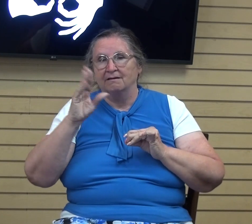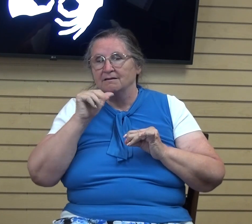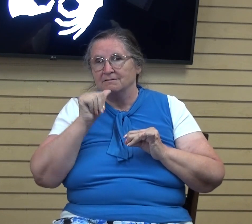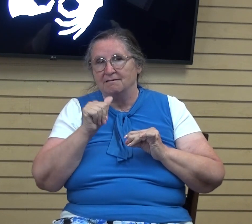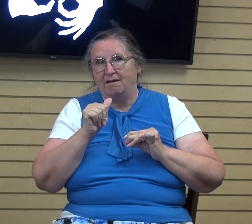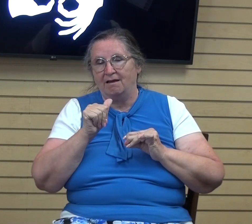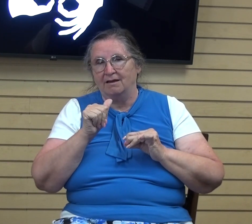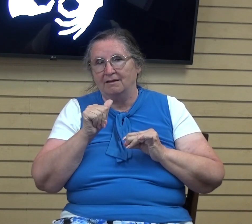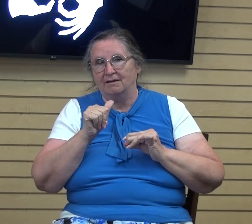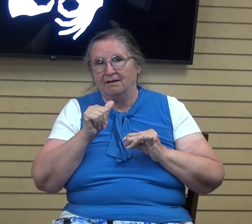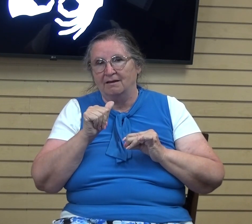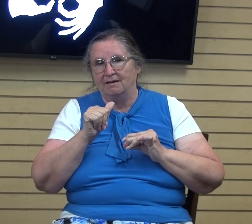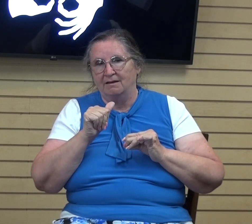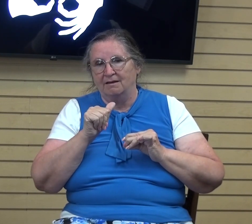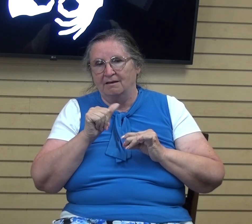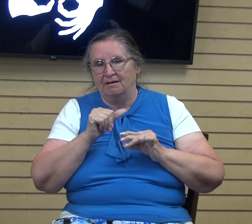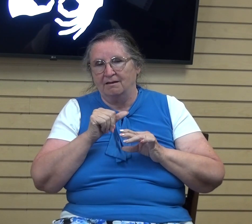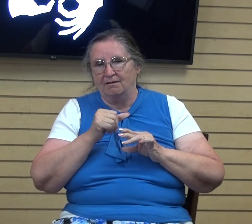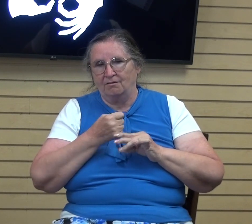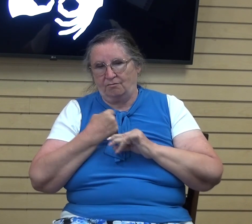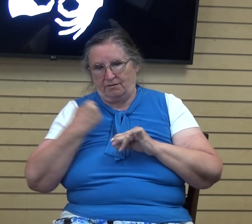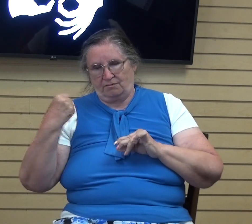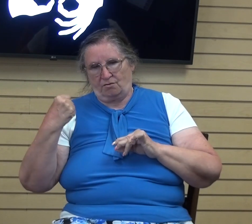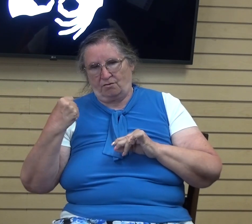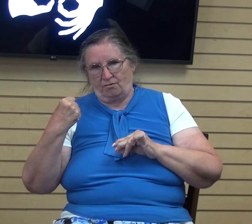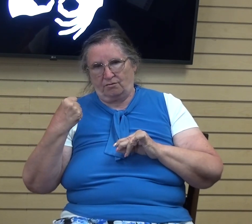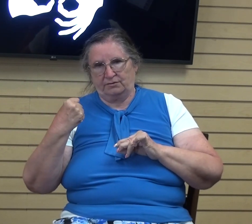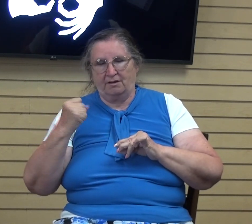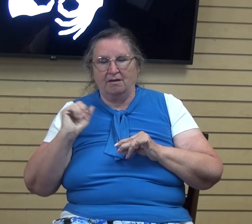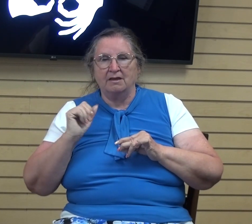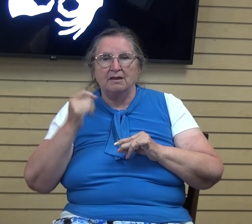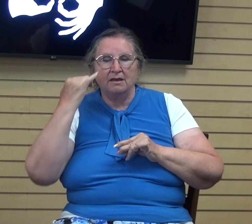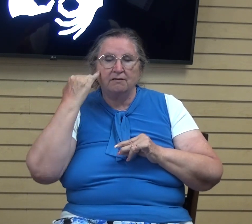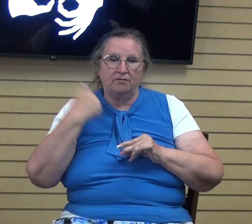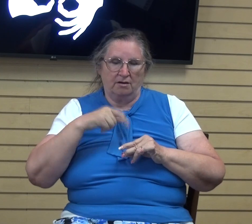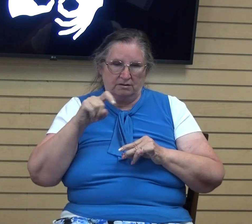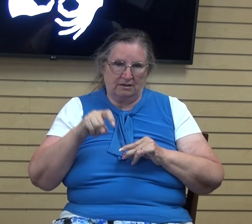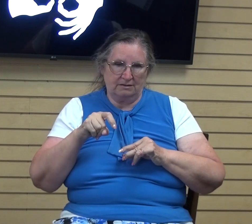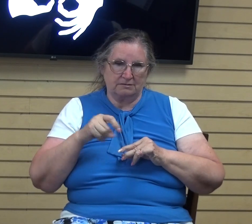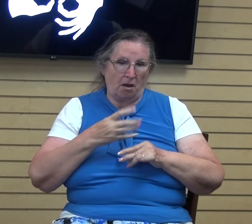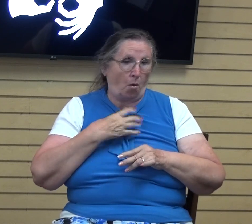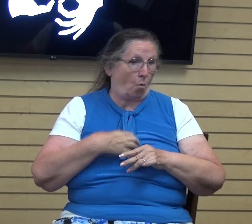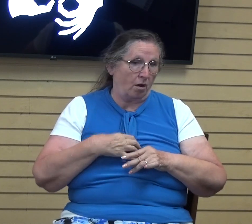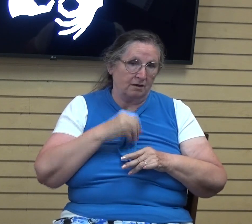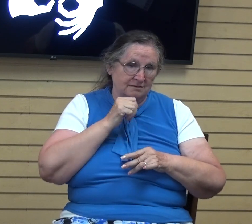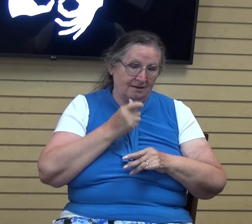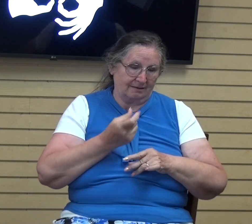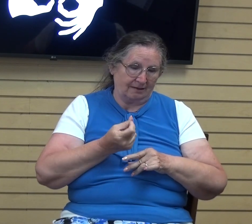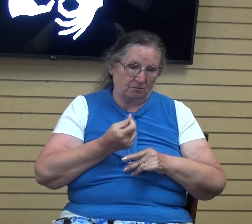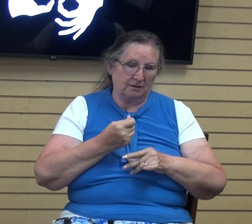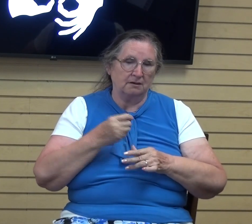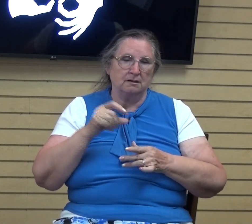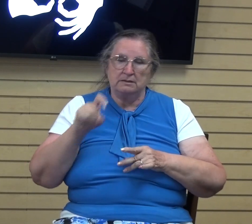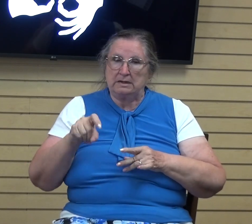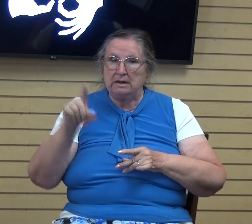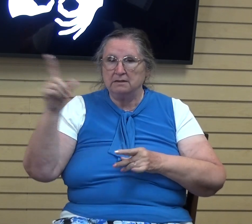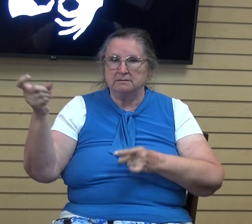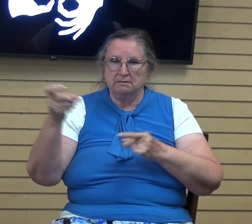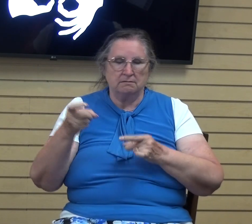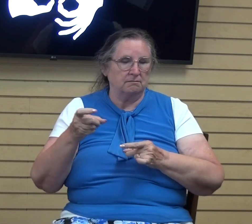keep from us or withhold our needs, our wants we might not always get, but needs he's never going to withhold from us.